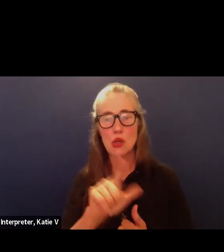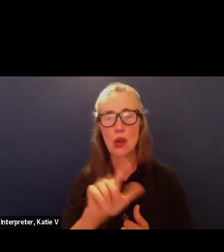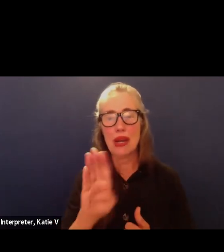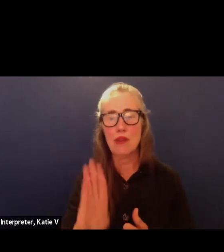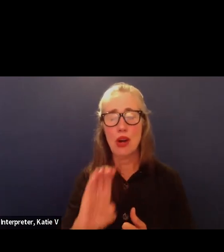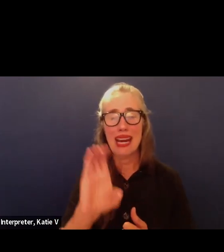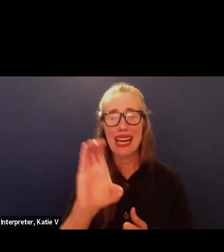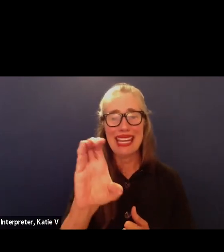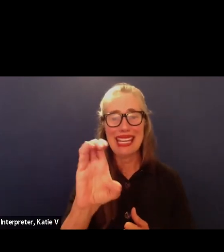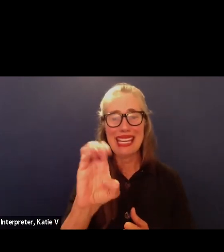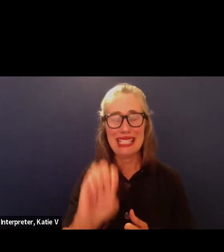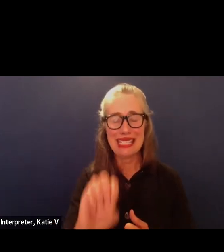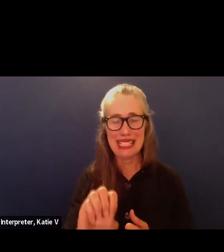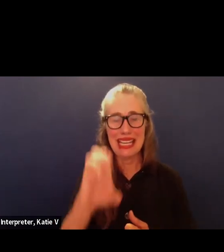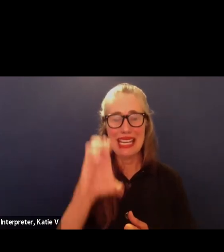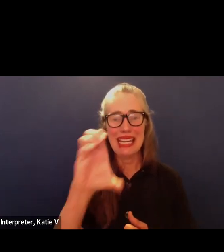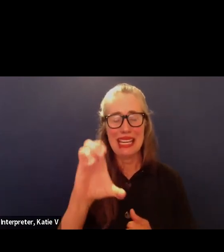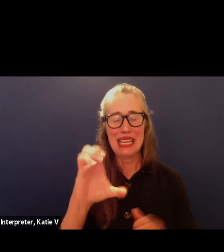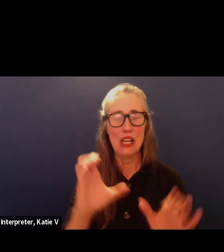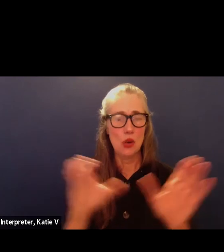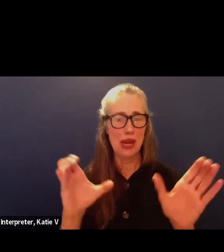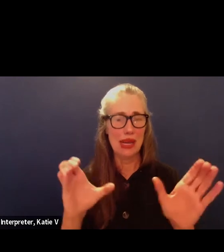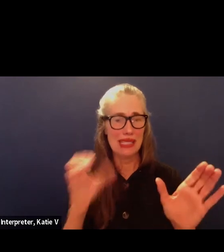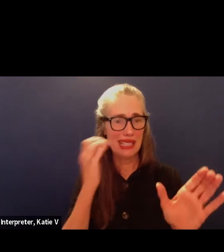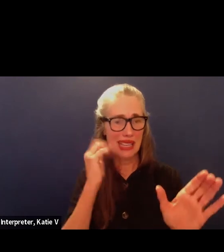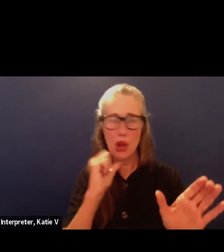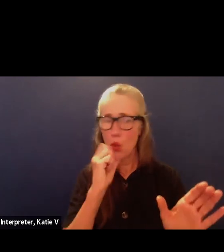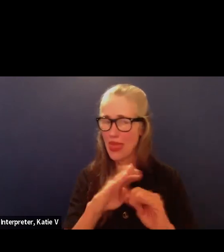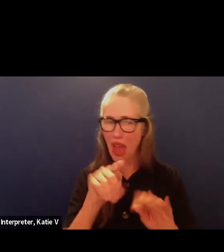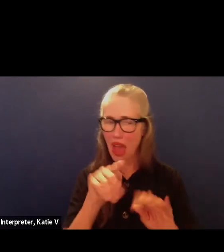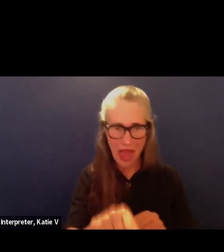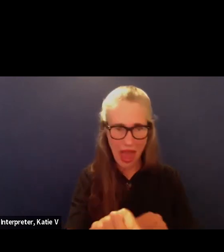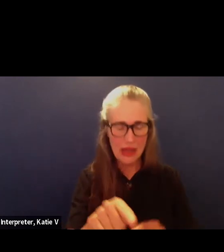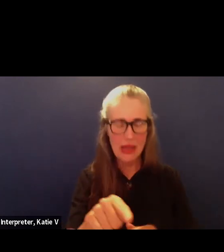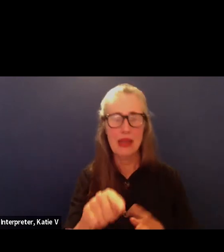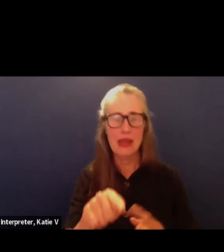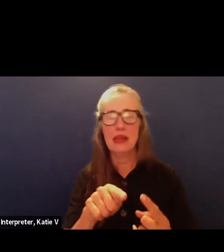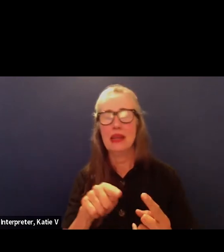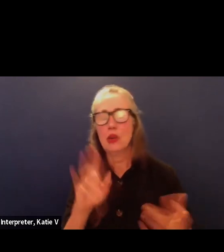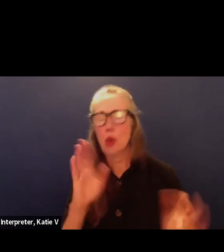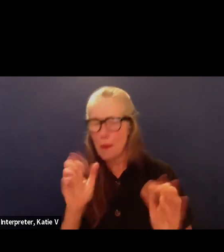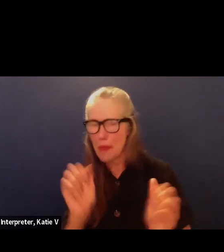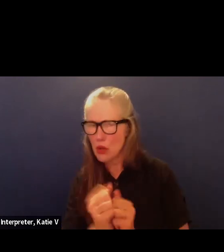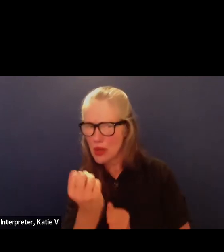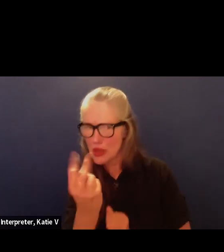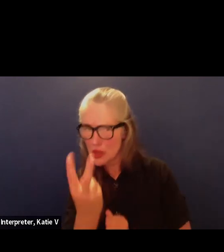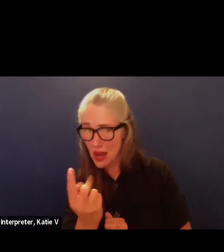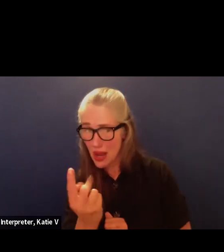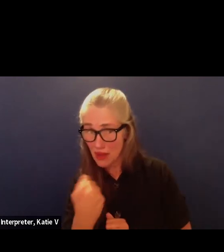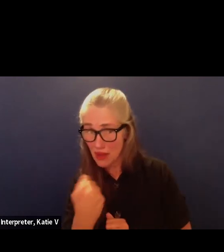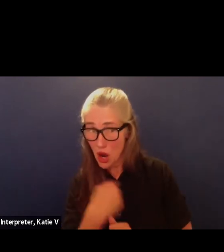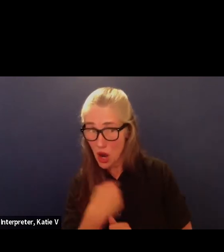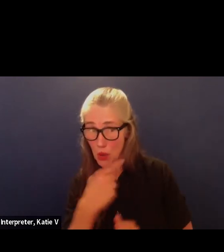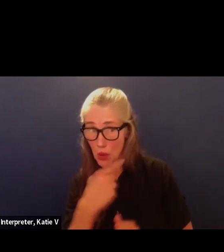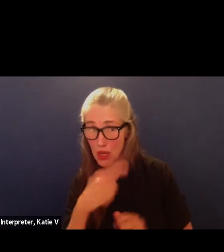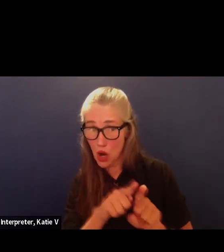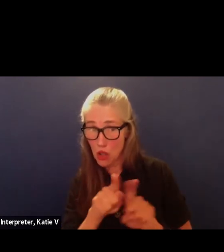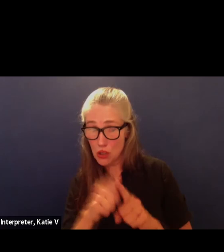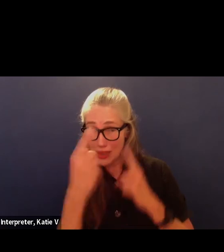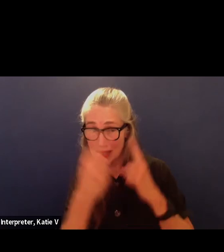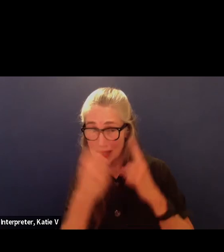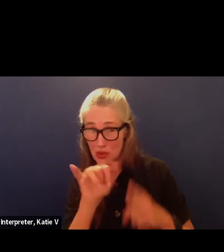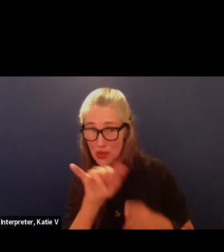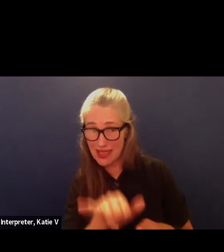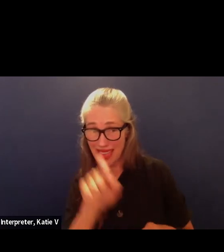ECE credits if you don't have that as opposed to the 12. So I was just wondering if that's also being taken into consideration, that need that's – along with that.